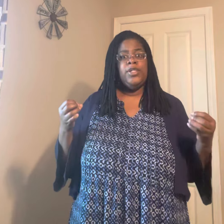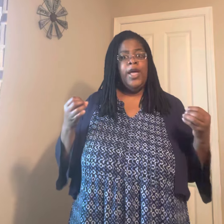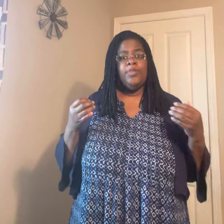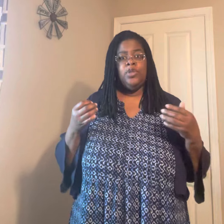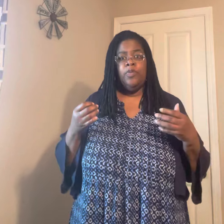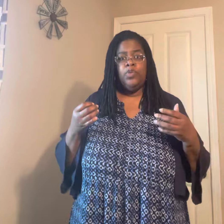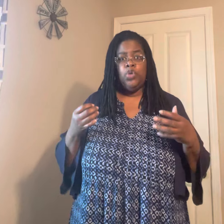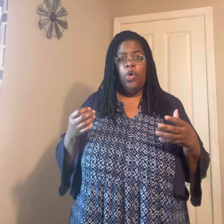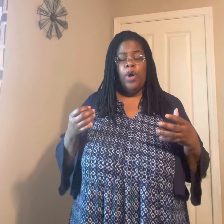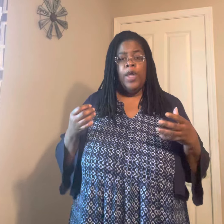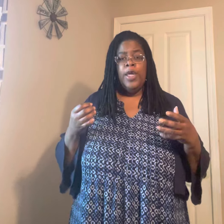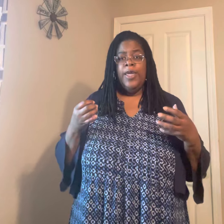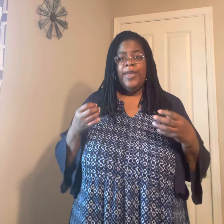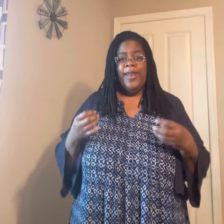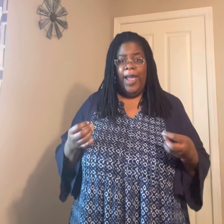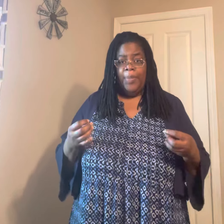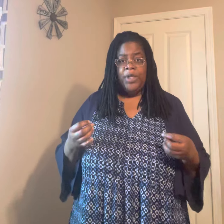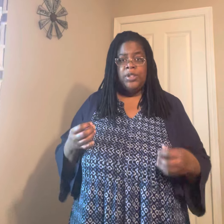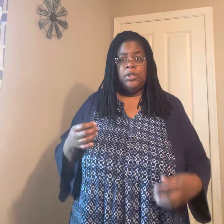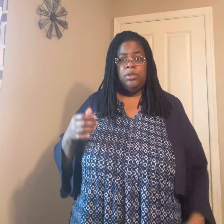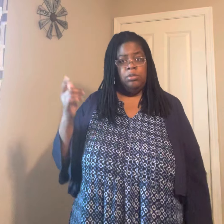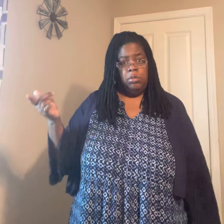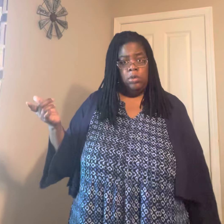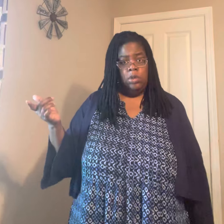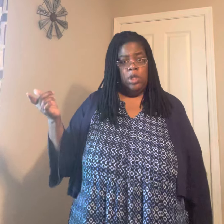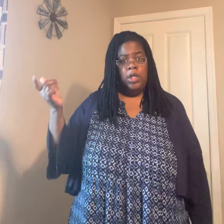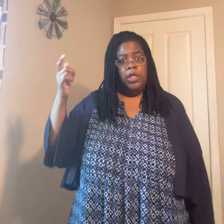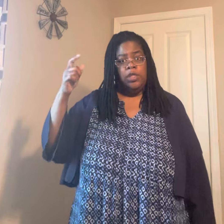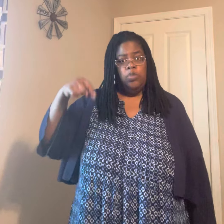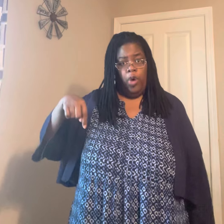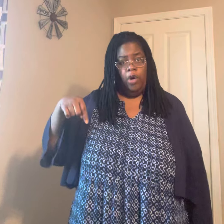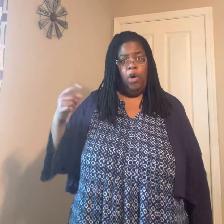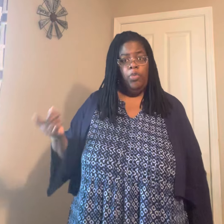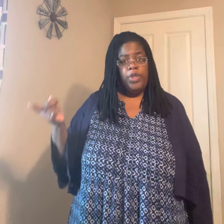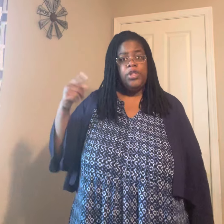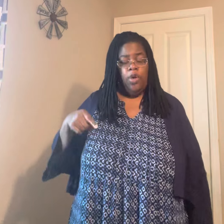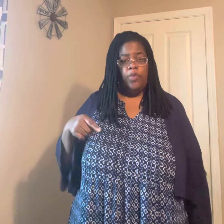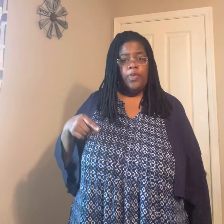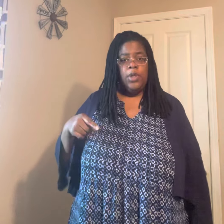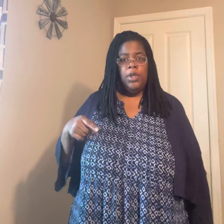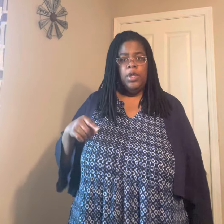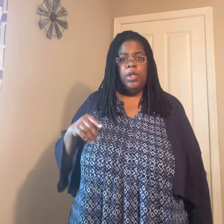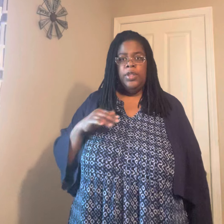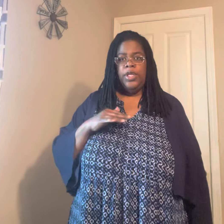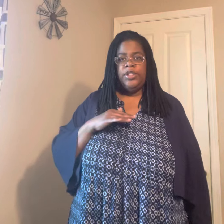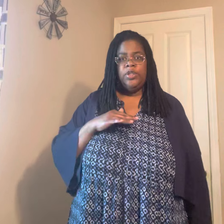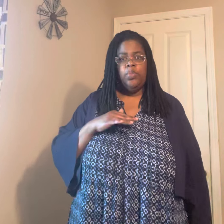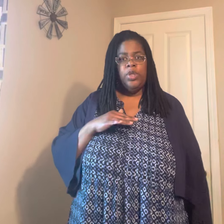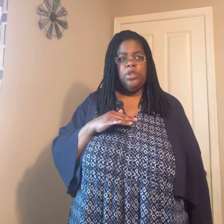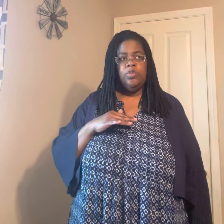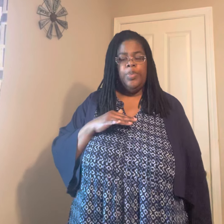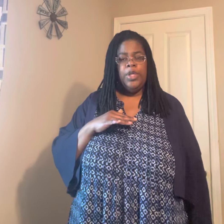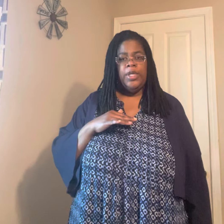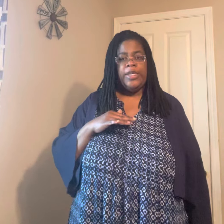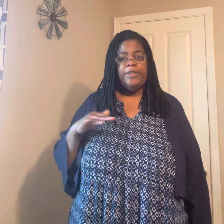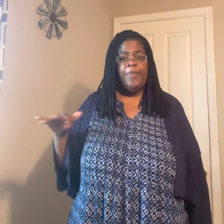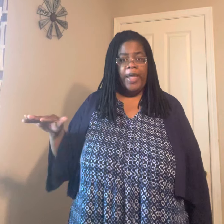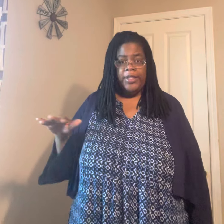times of joy and happiness in this world, on this earth. That's just what to be expected.